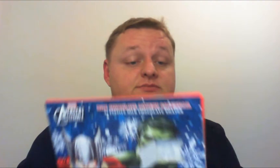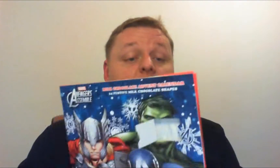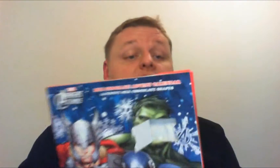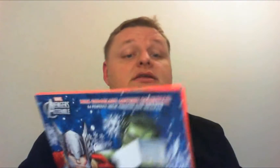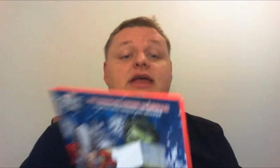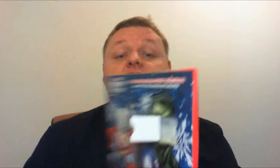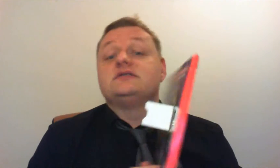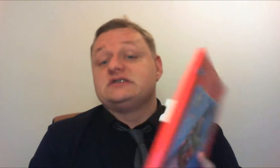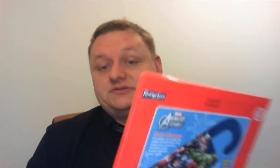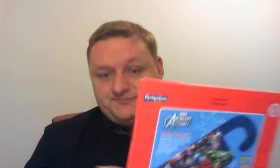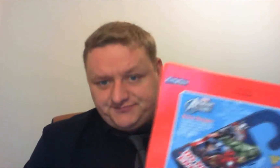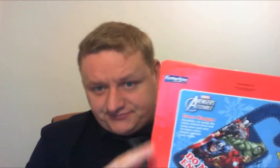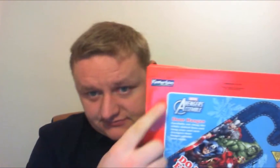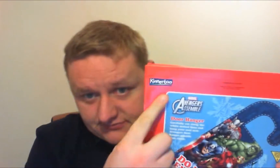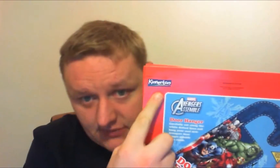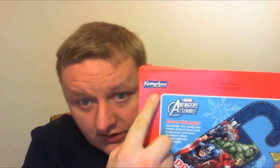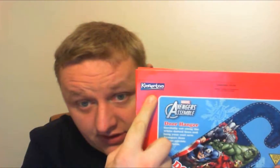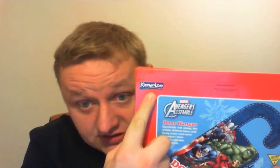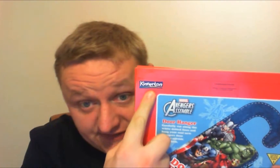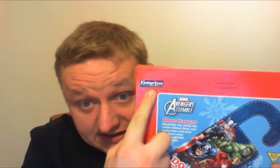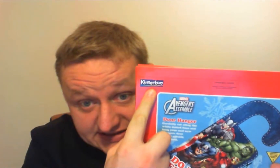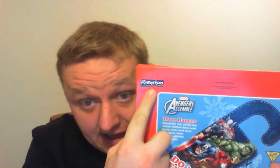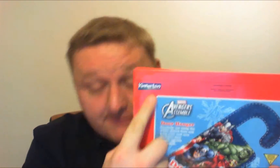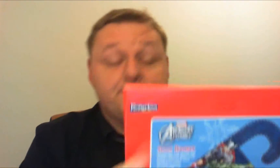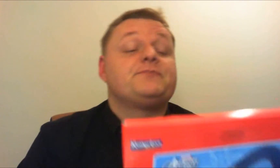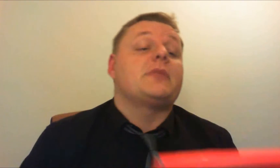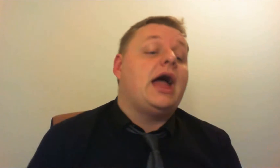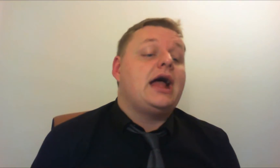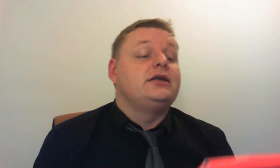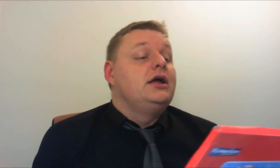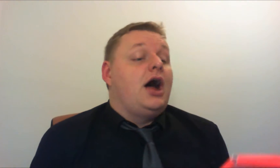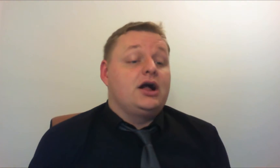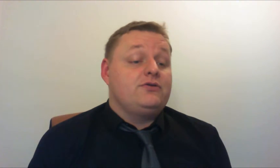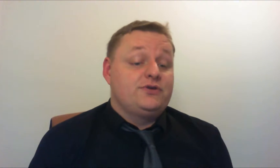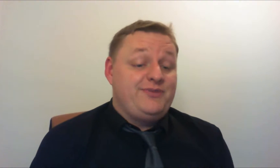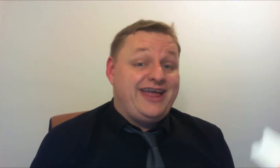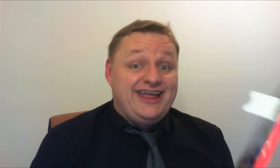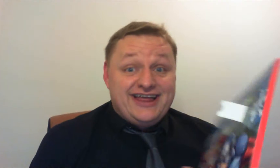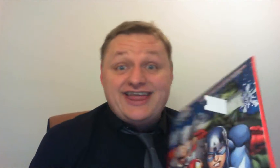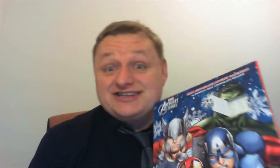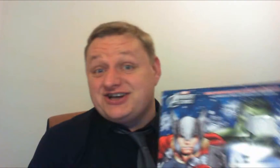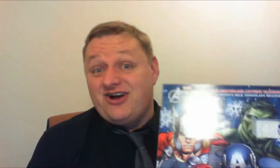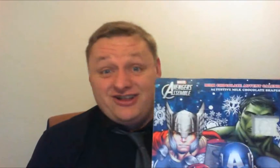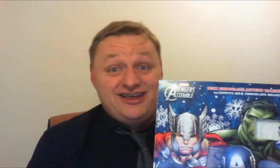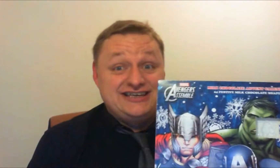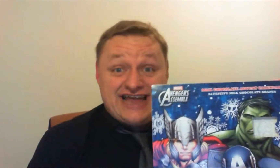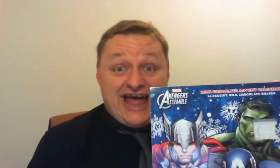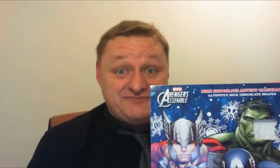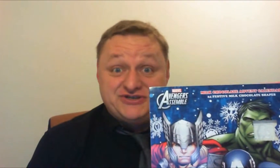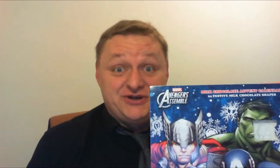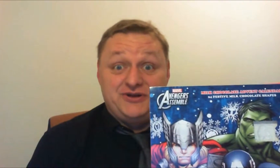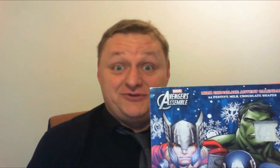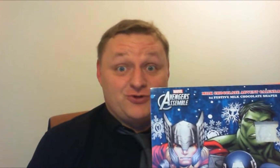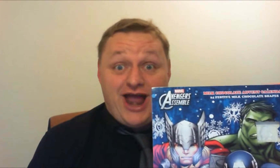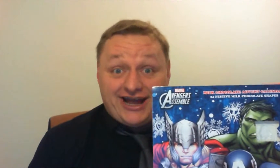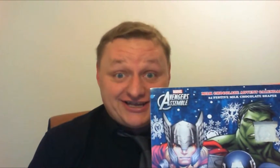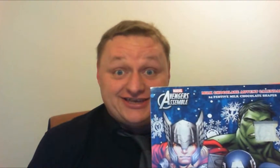done by Kinderton those feathers there and I've got to admit their chocolate is absolutely rank